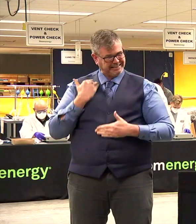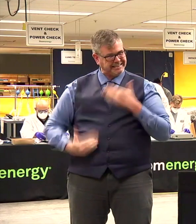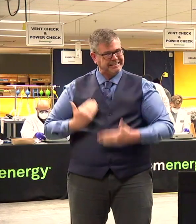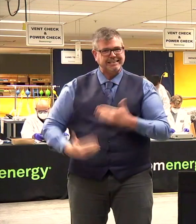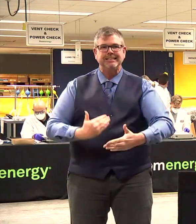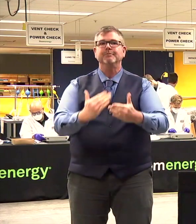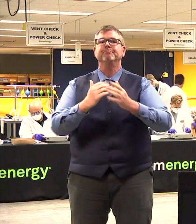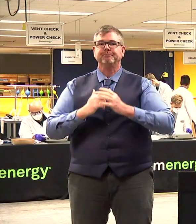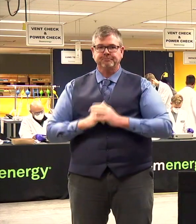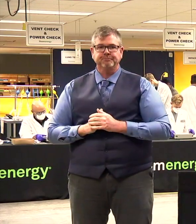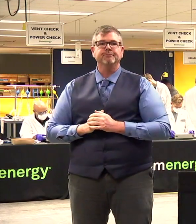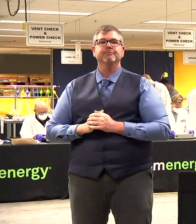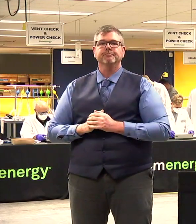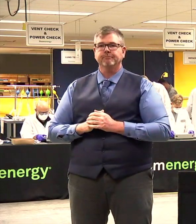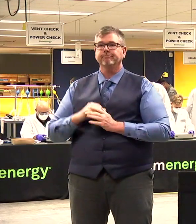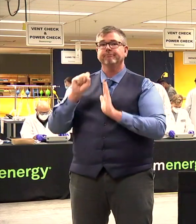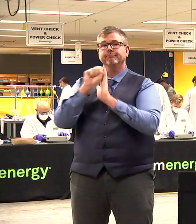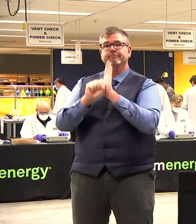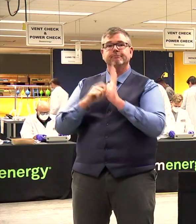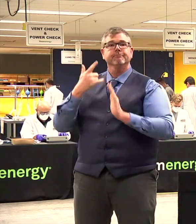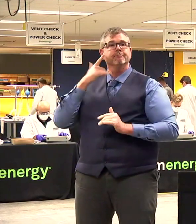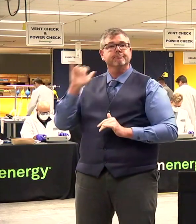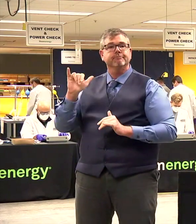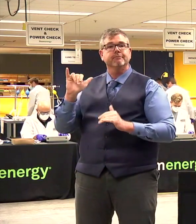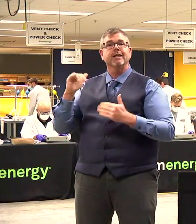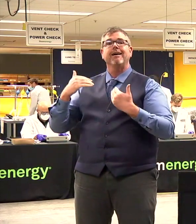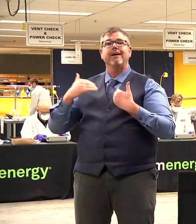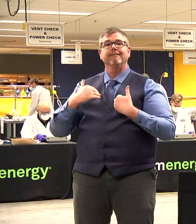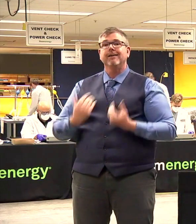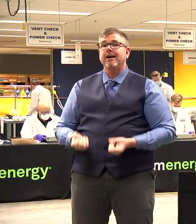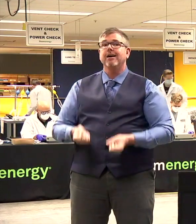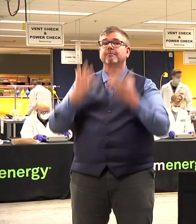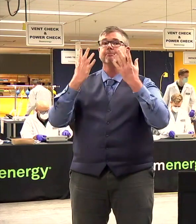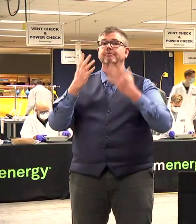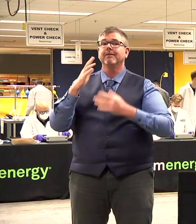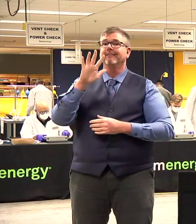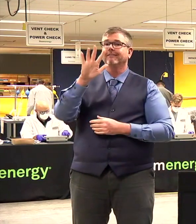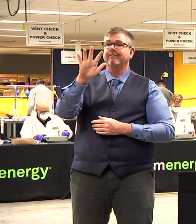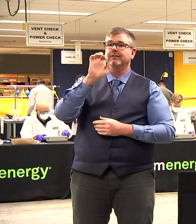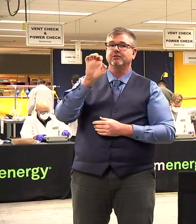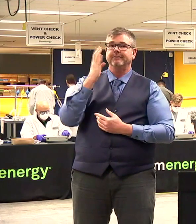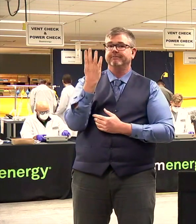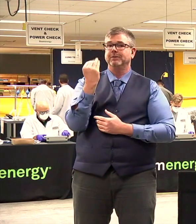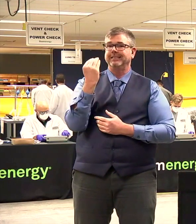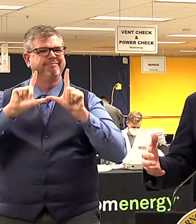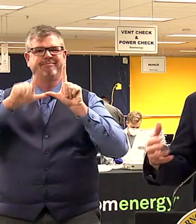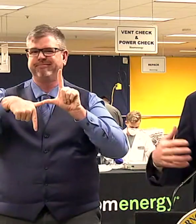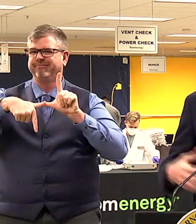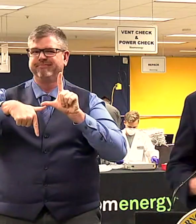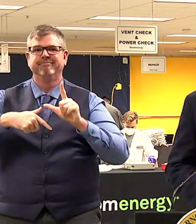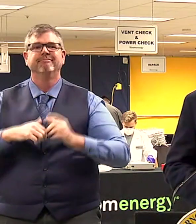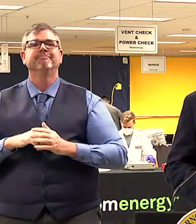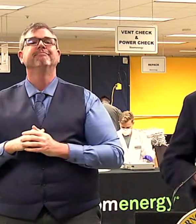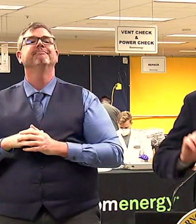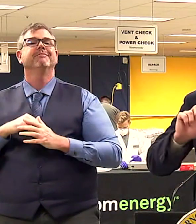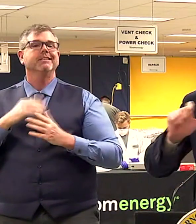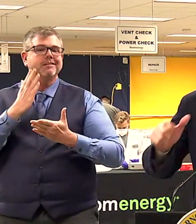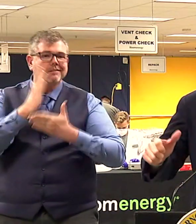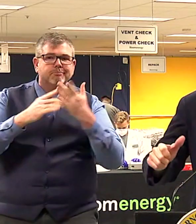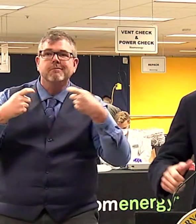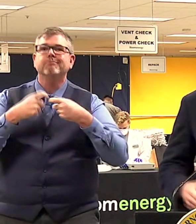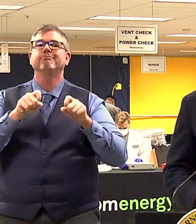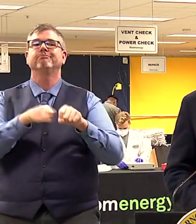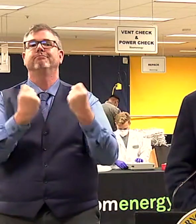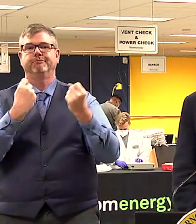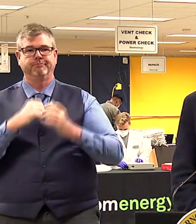514 ventilators that hadn't been looked at and unboxed since 2011. As a consequence, we sent